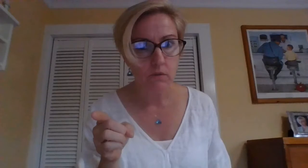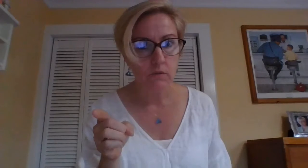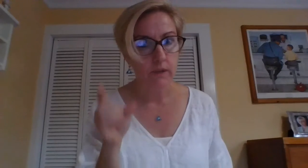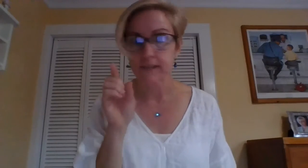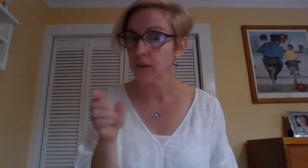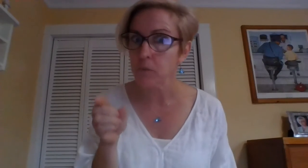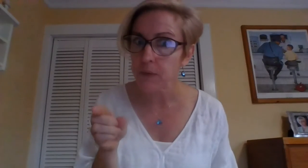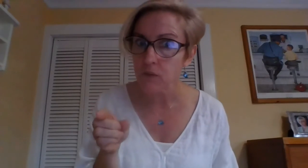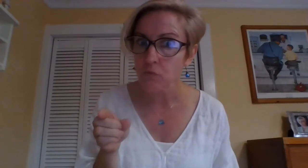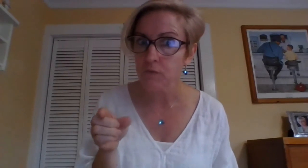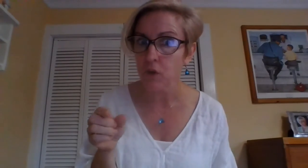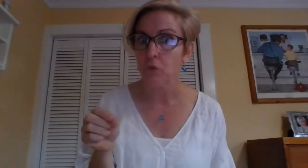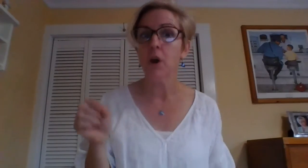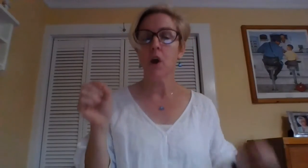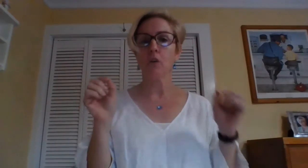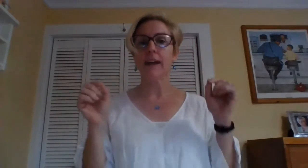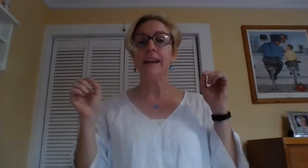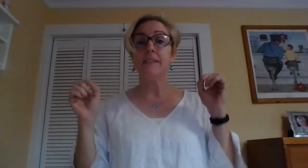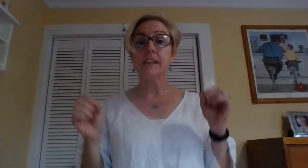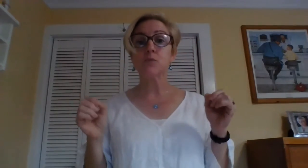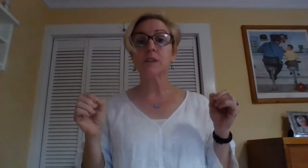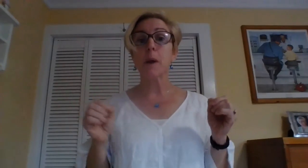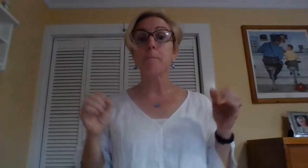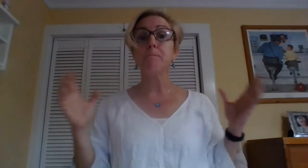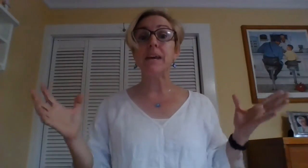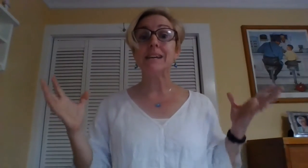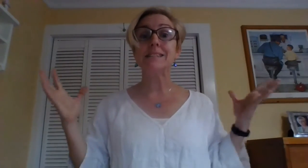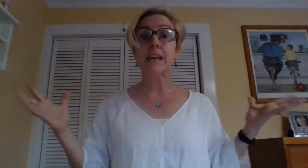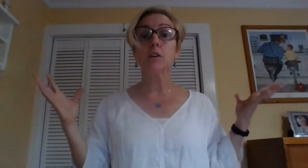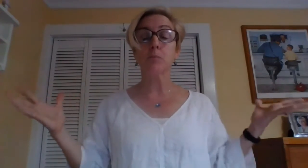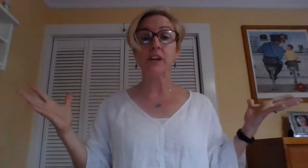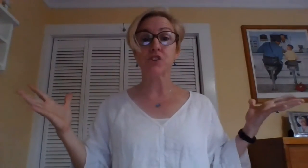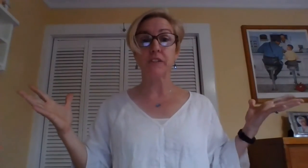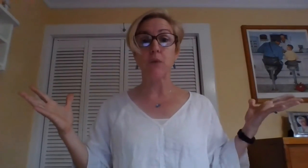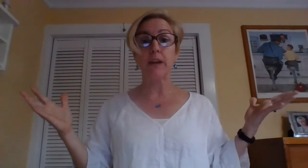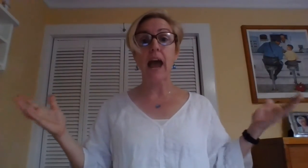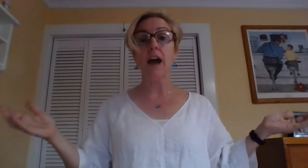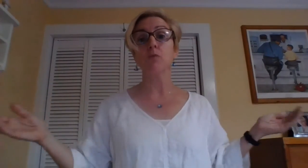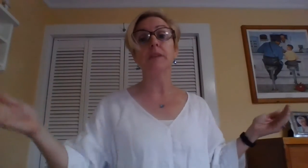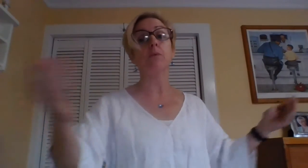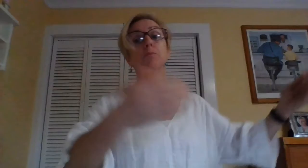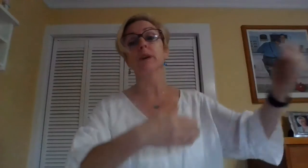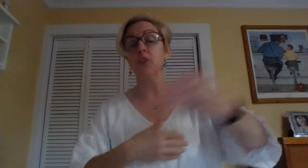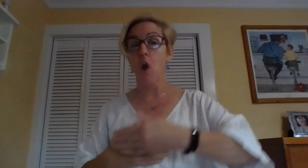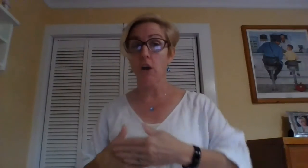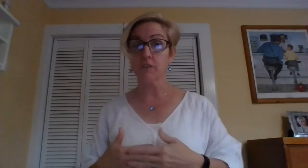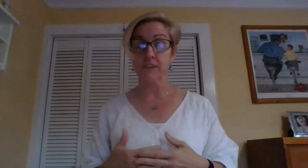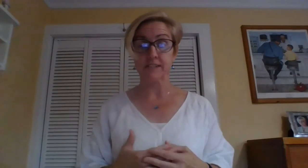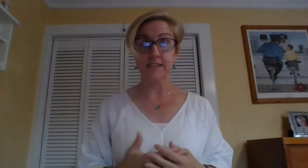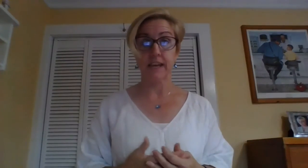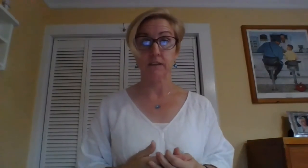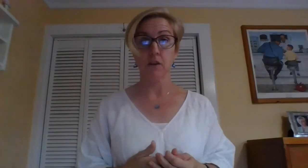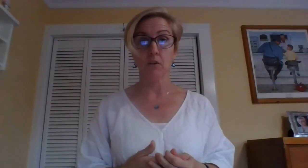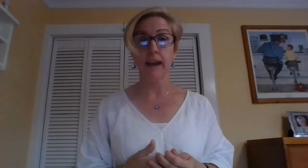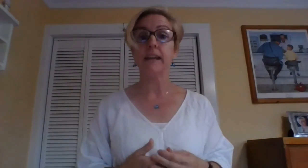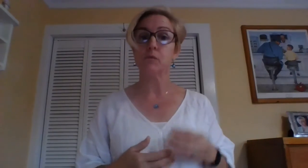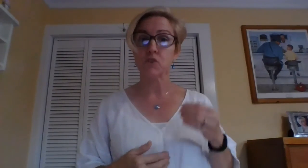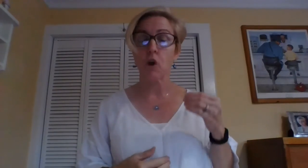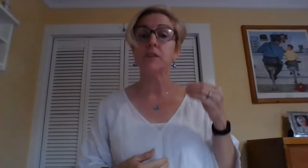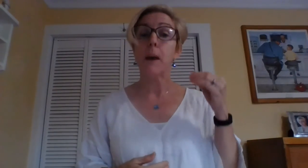It's going to be in the review. All right. This was a big celebration they would have when they would bring the harvest in. All right. It was called